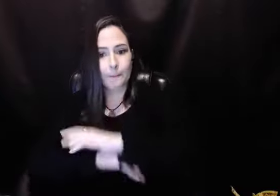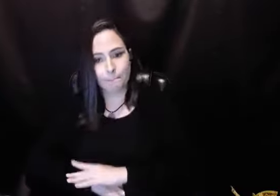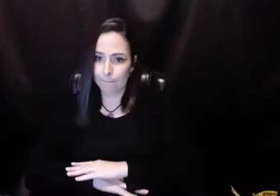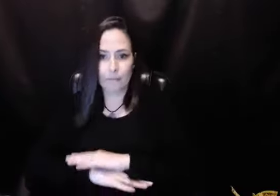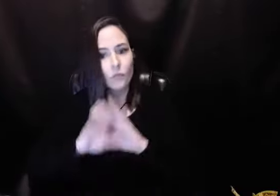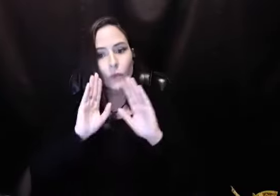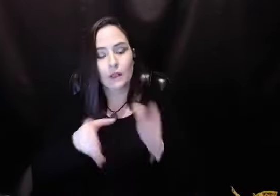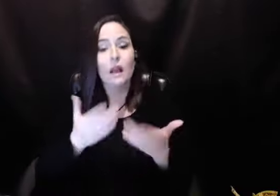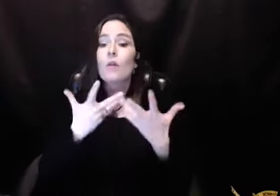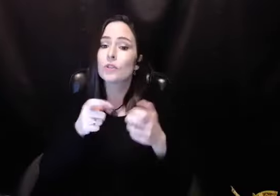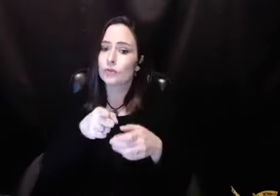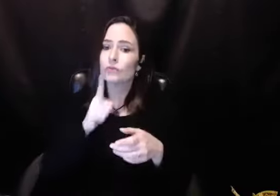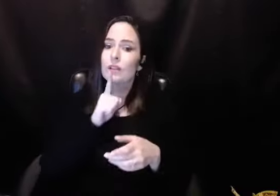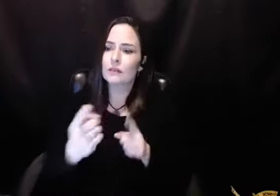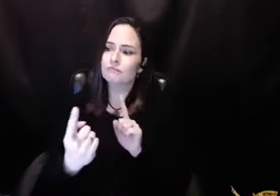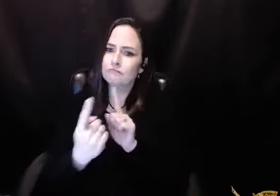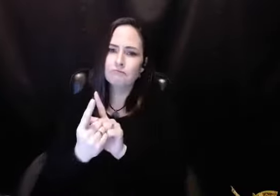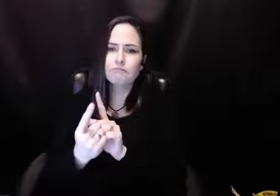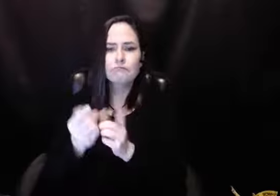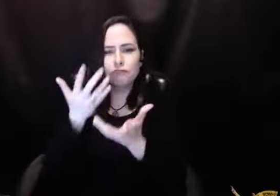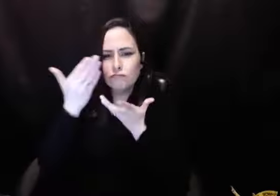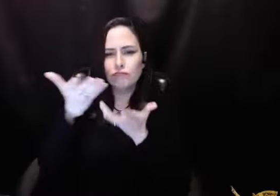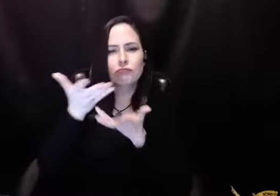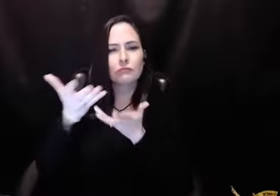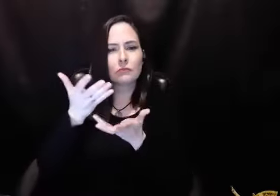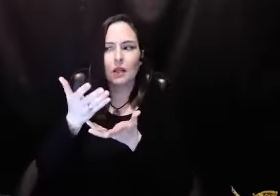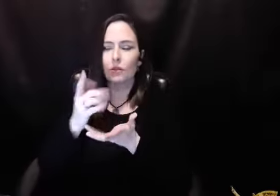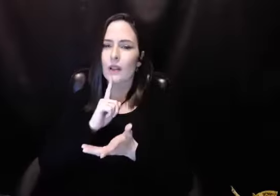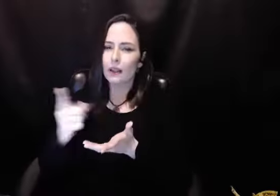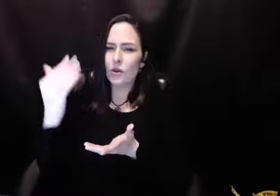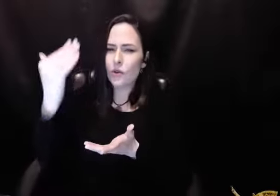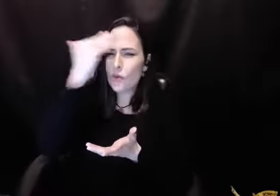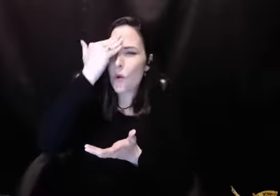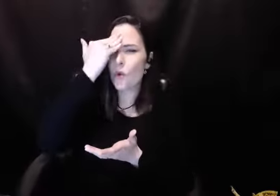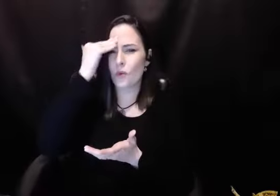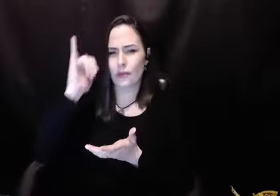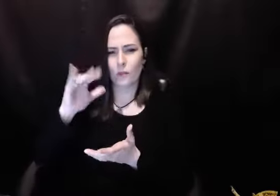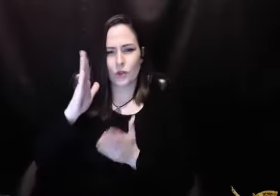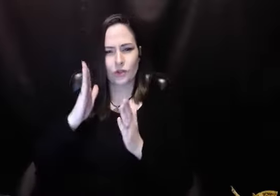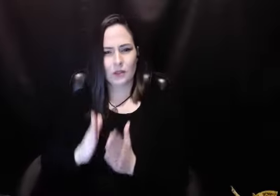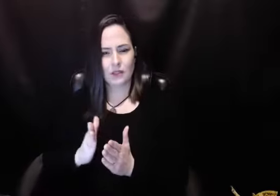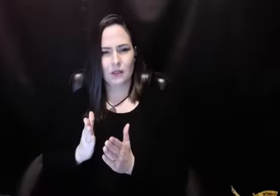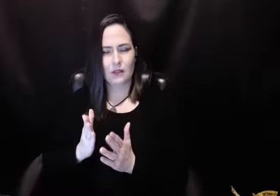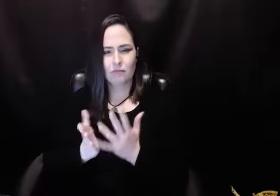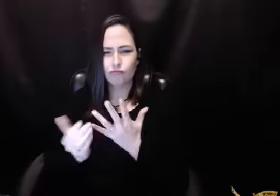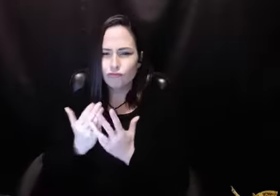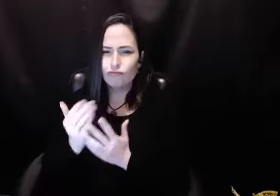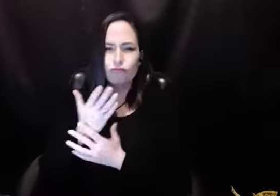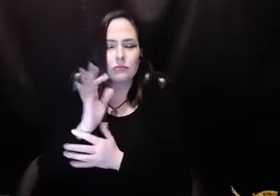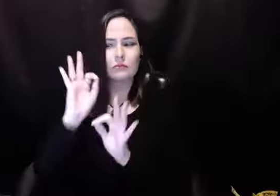based on sex go downhill from there. I said, I want you to get to know a person. I want you to become fond of a person. I